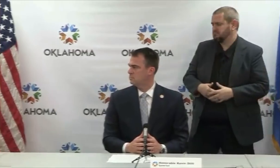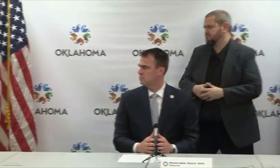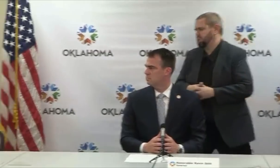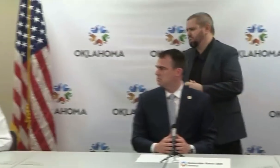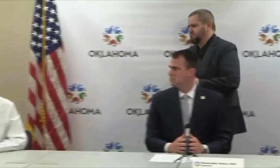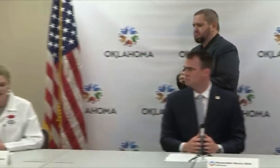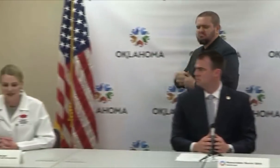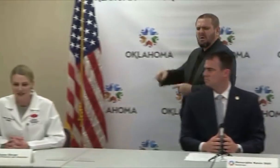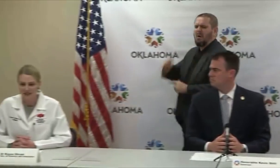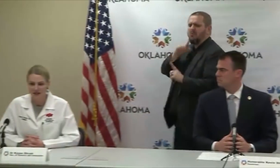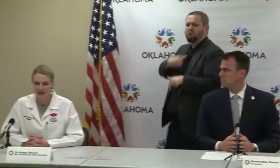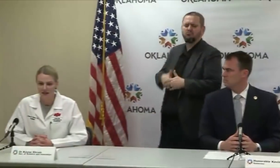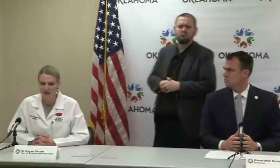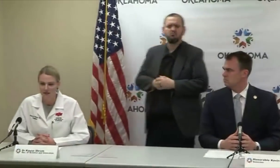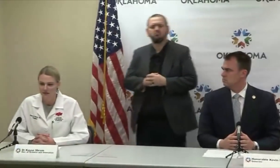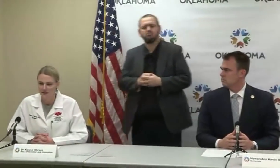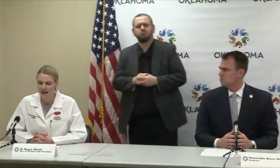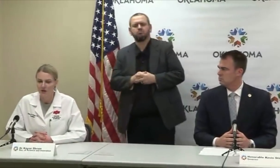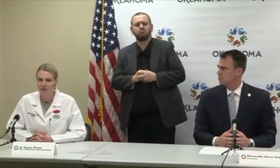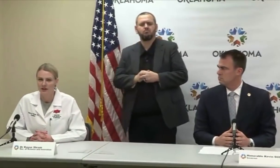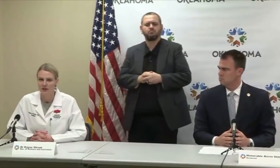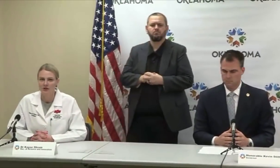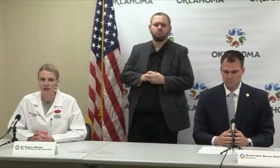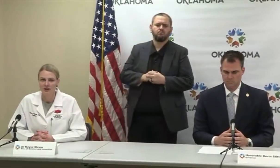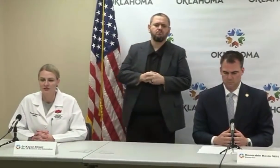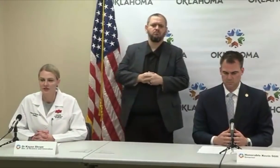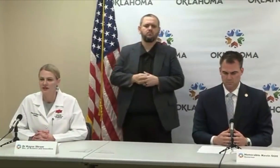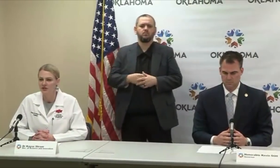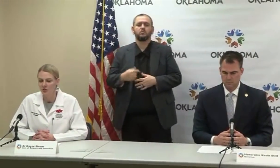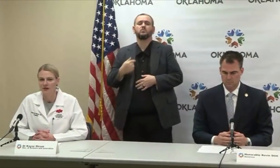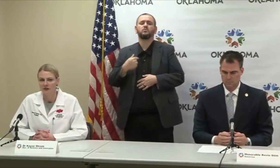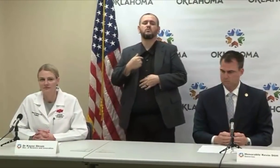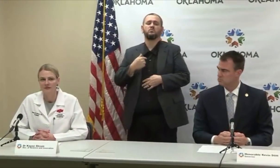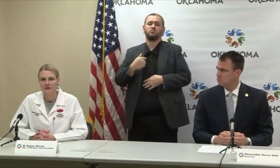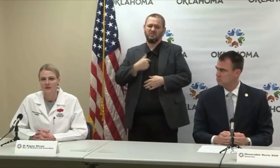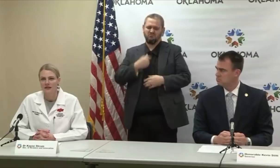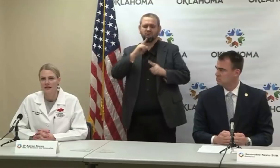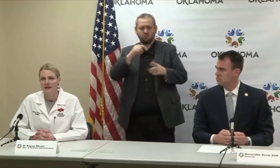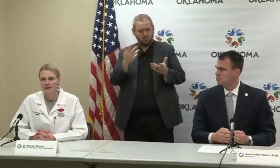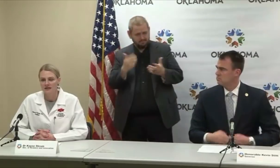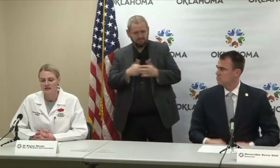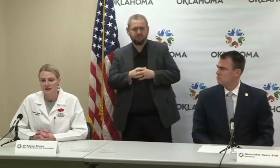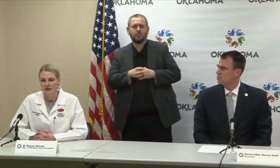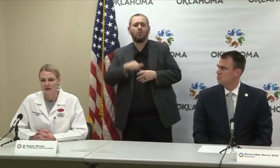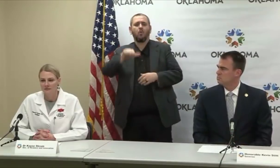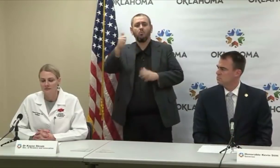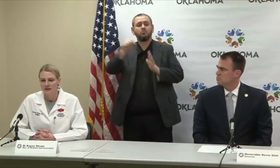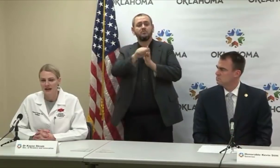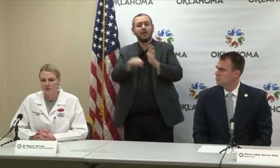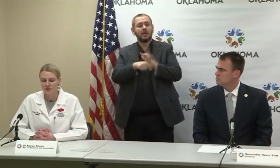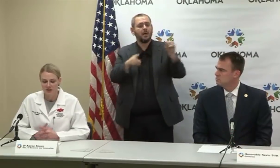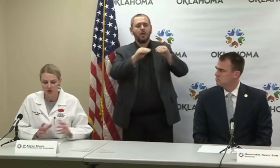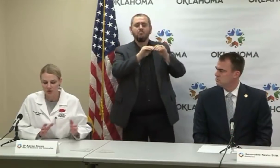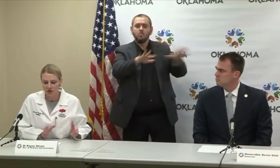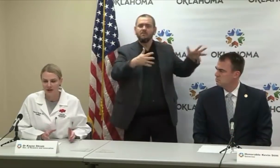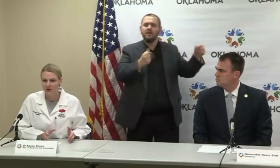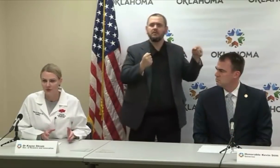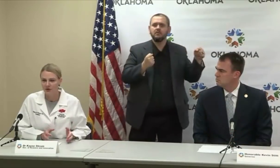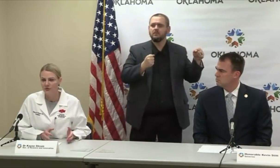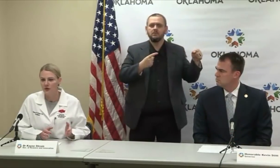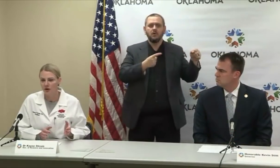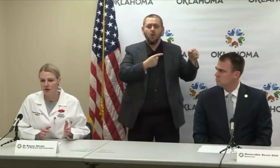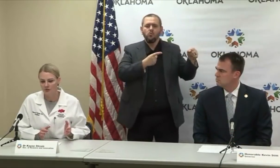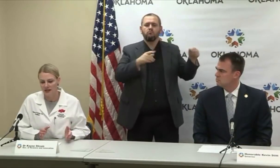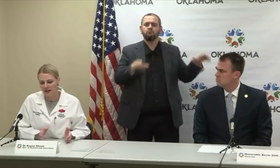we've seen the outbreak occur in other states quicker. And as we started going